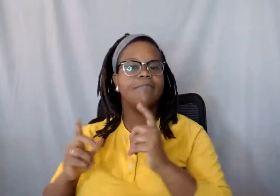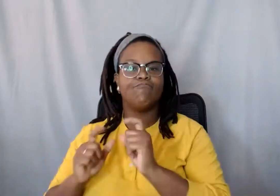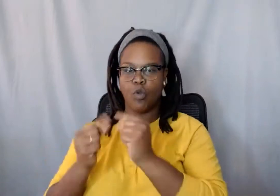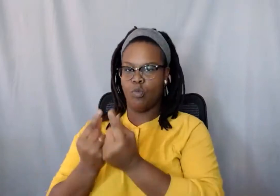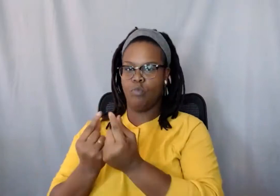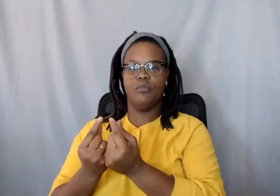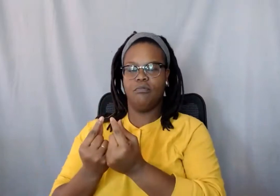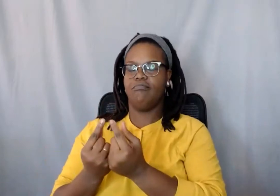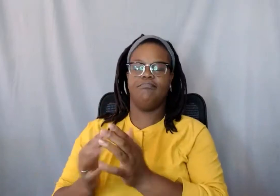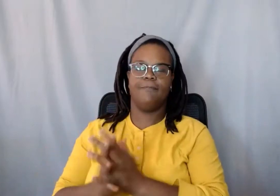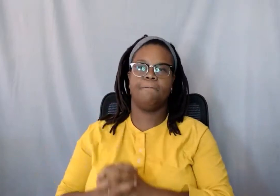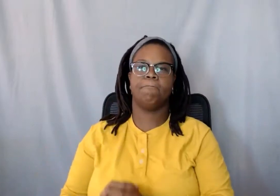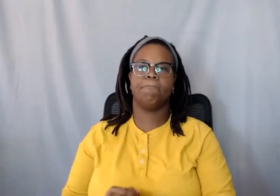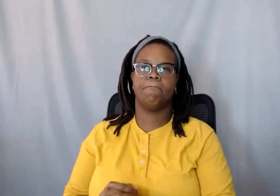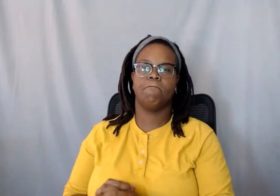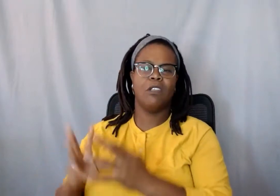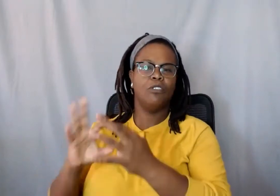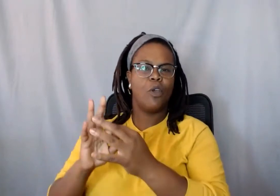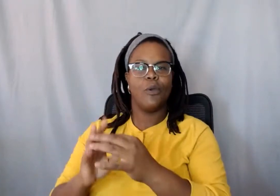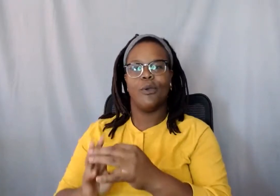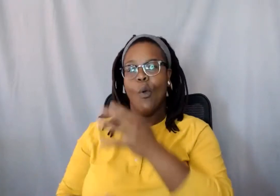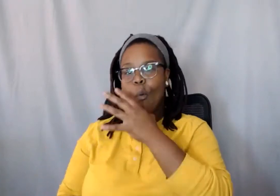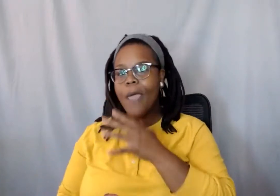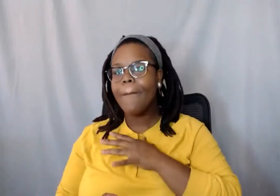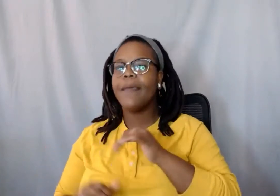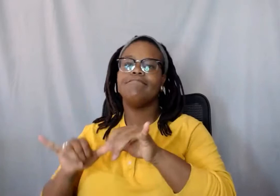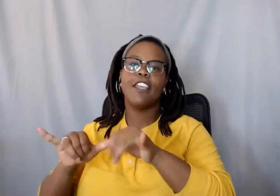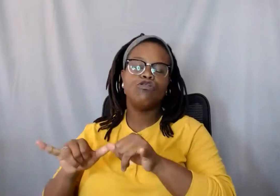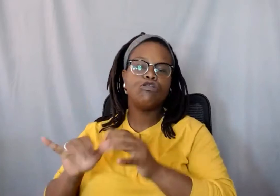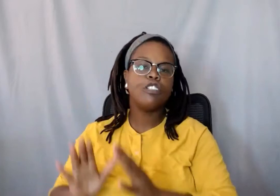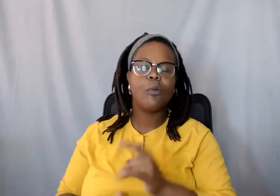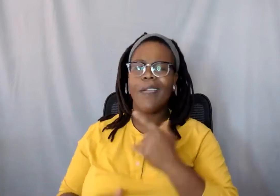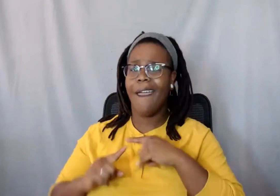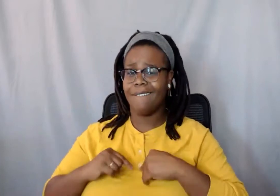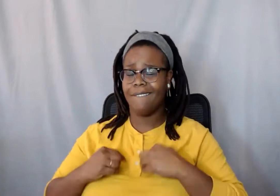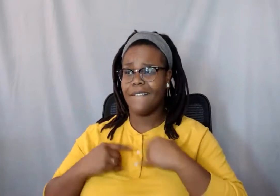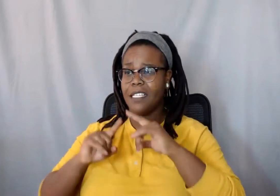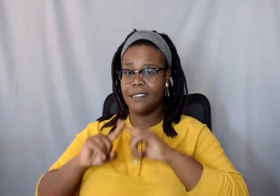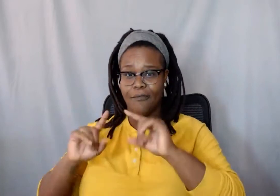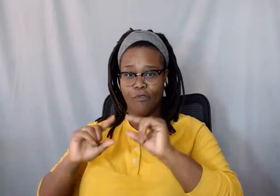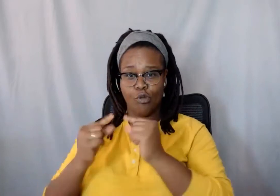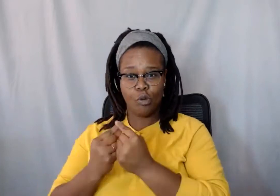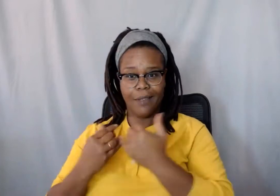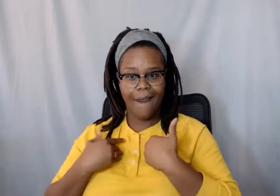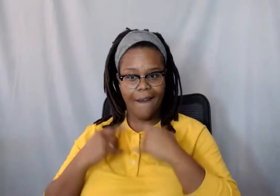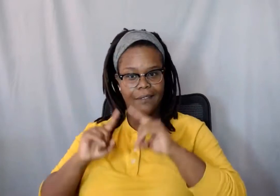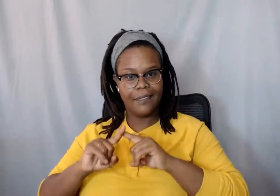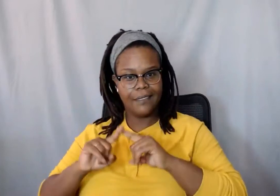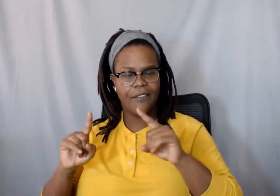of women in engineering. It has different groups that support different groups